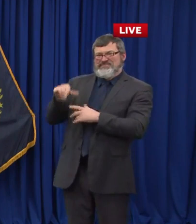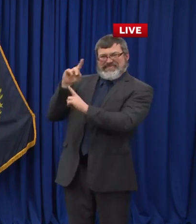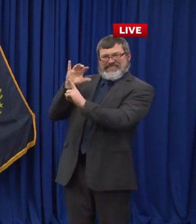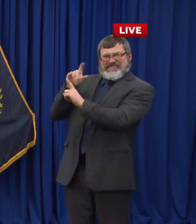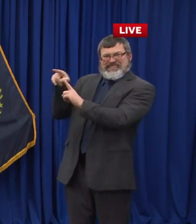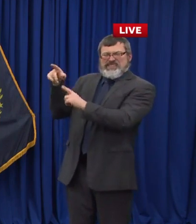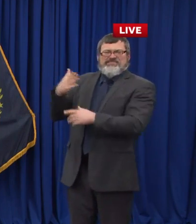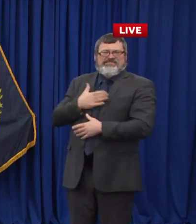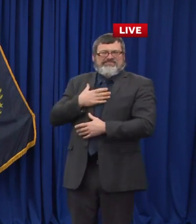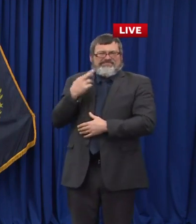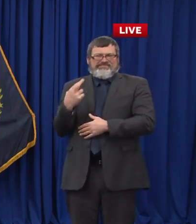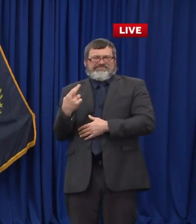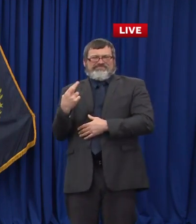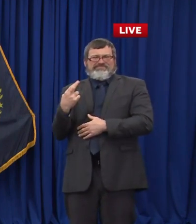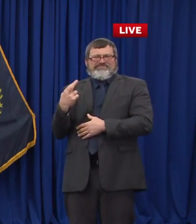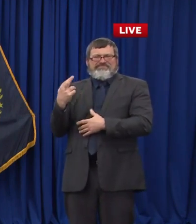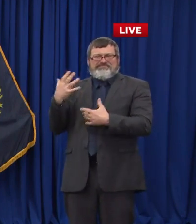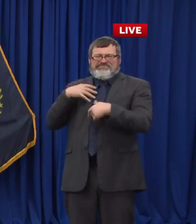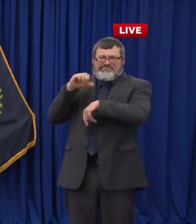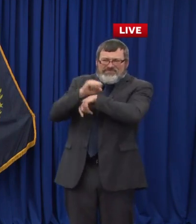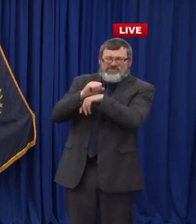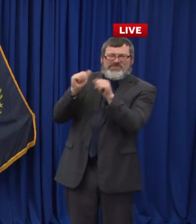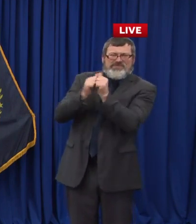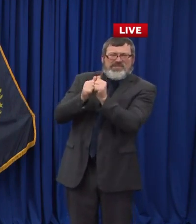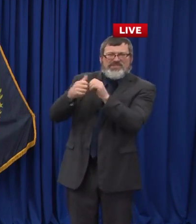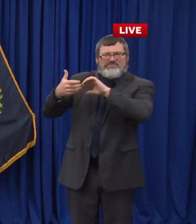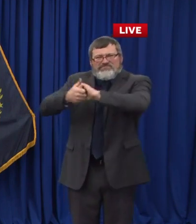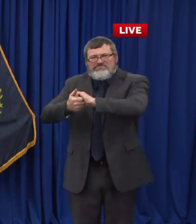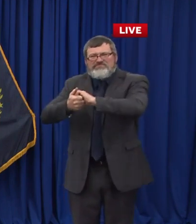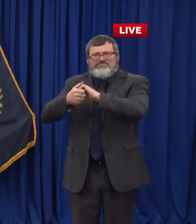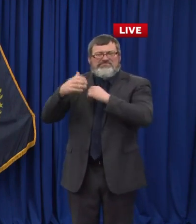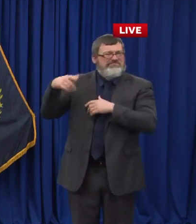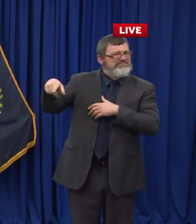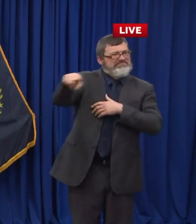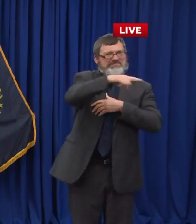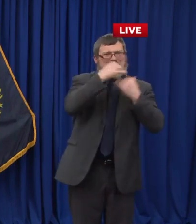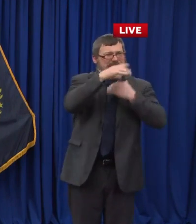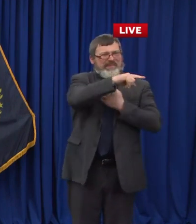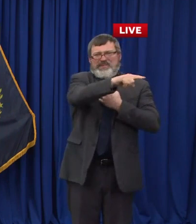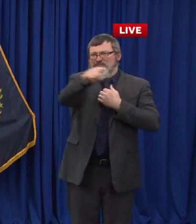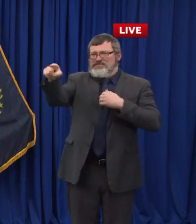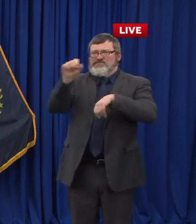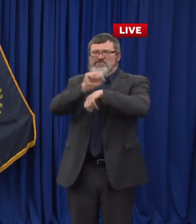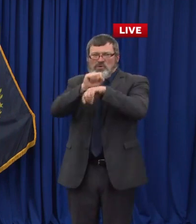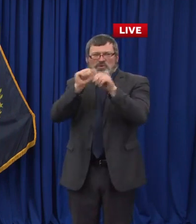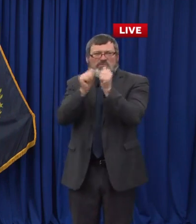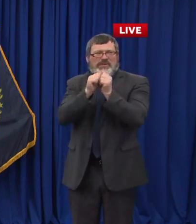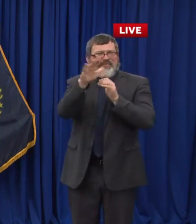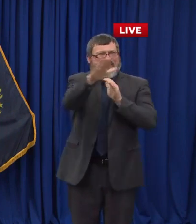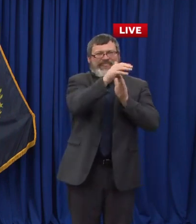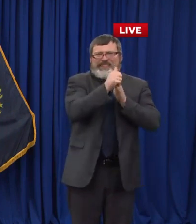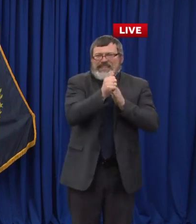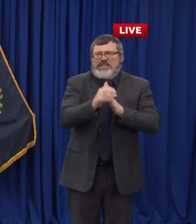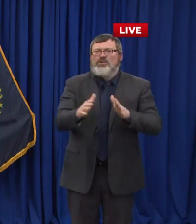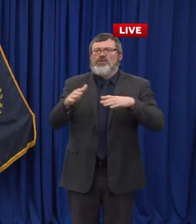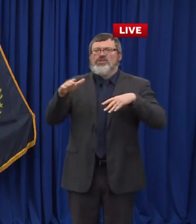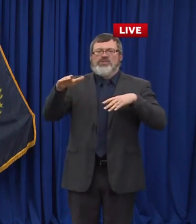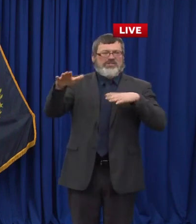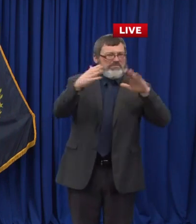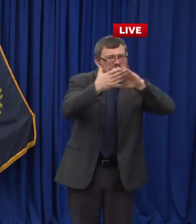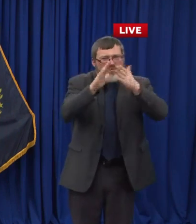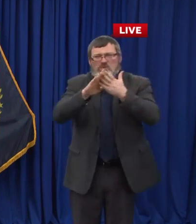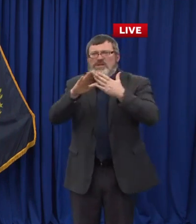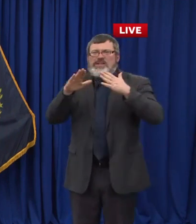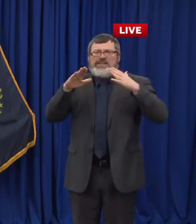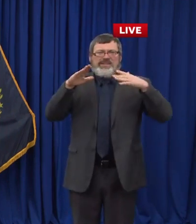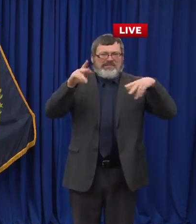close friend of probably a lot of folks in this room, a tireless leader, an incredible advocate for his community, and he will, without a doubt,